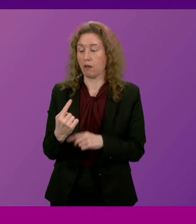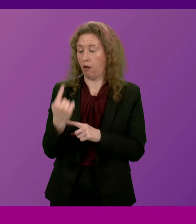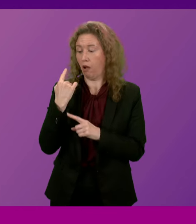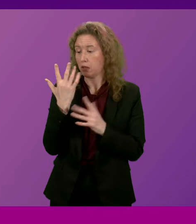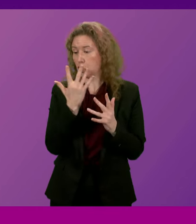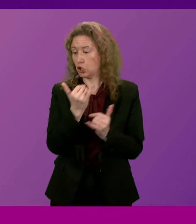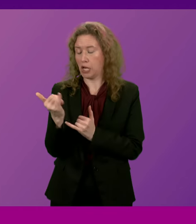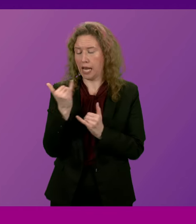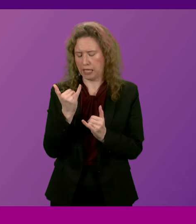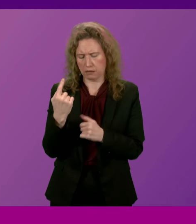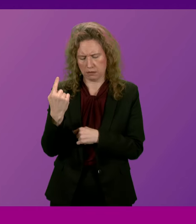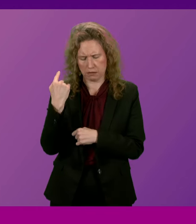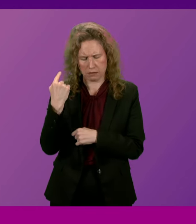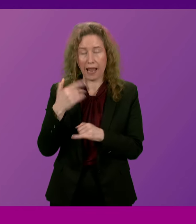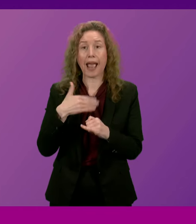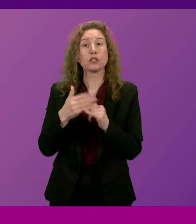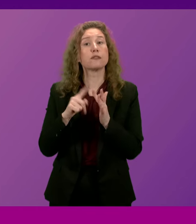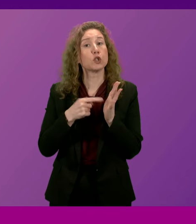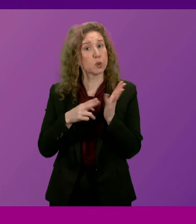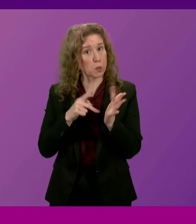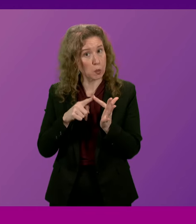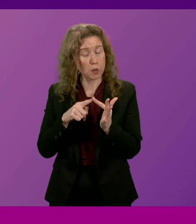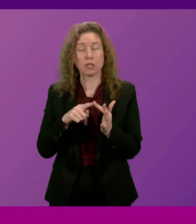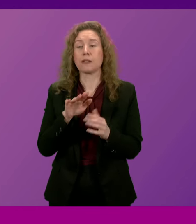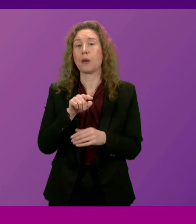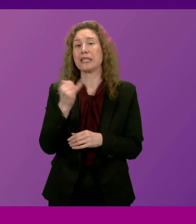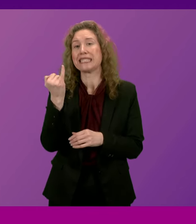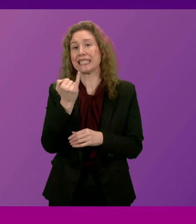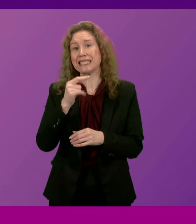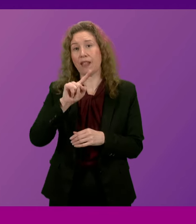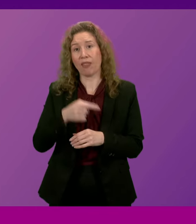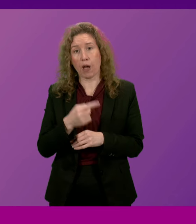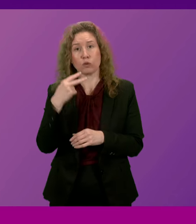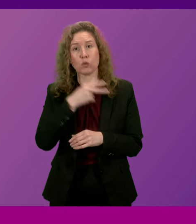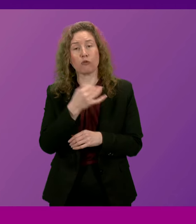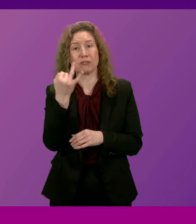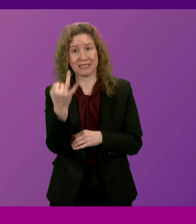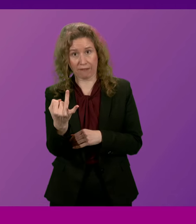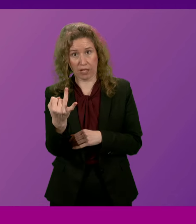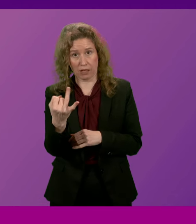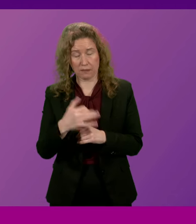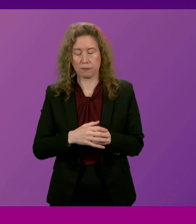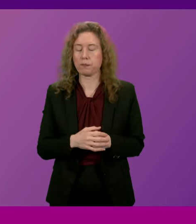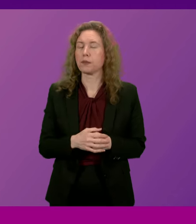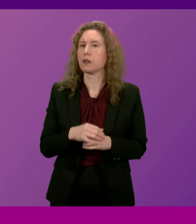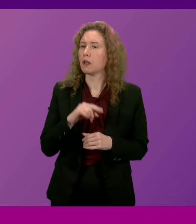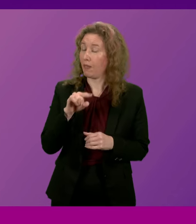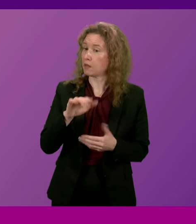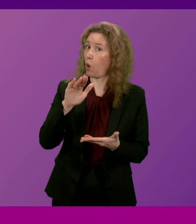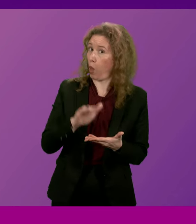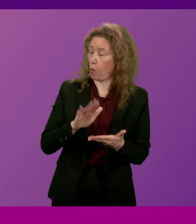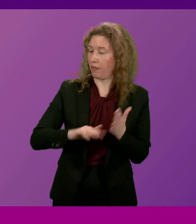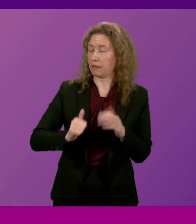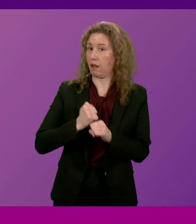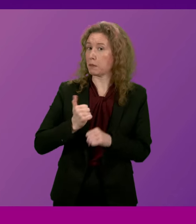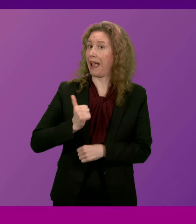at the end of June, they were sitting at 16,207. And that is lower than the